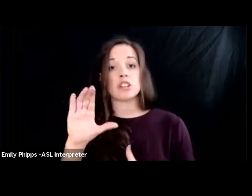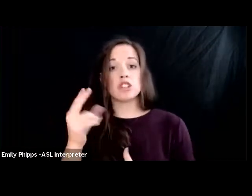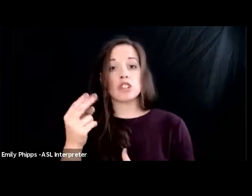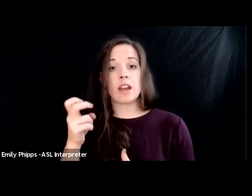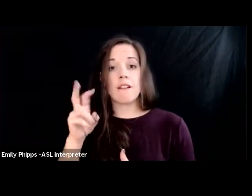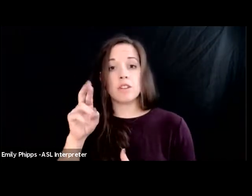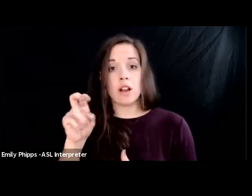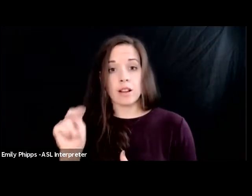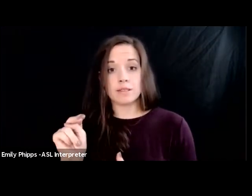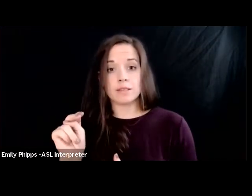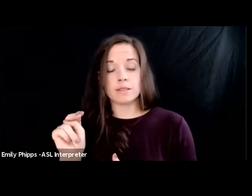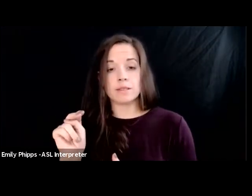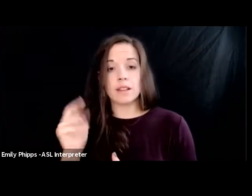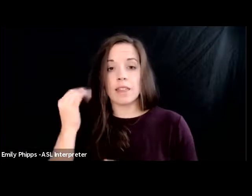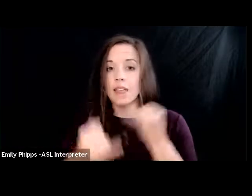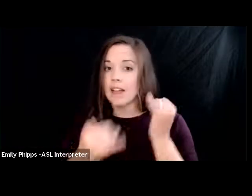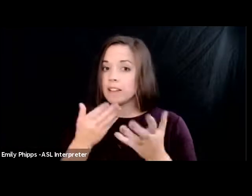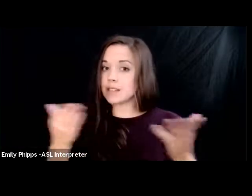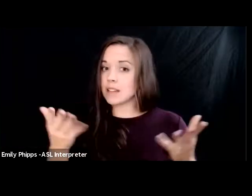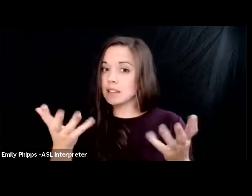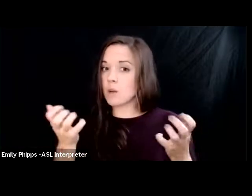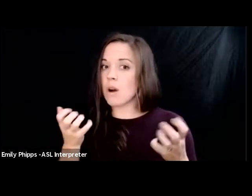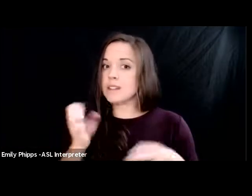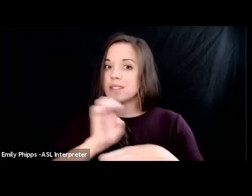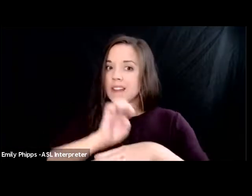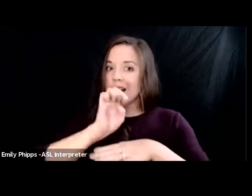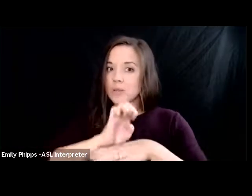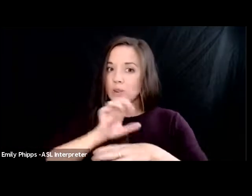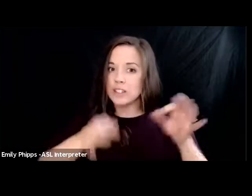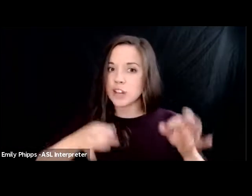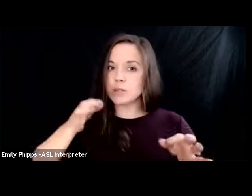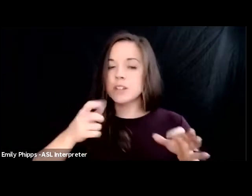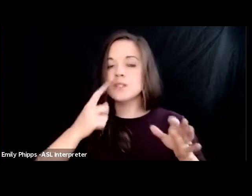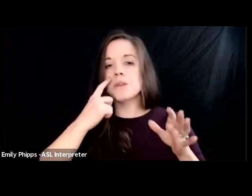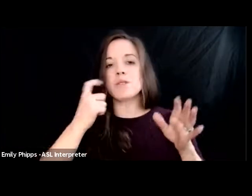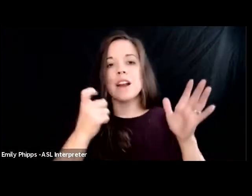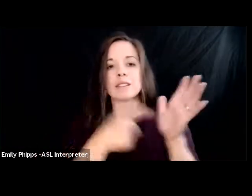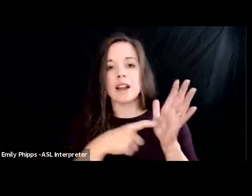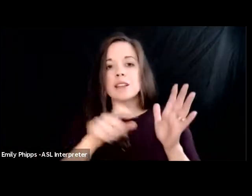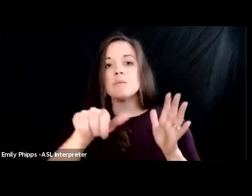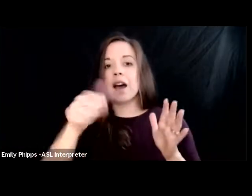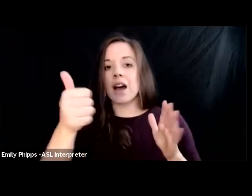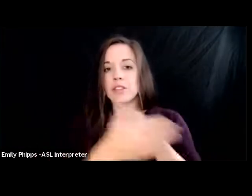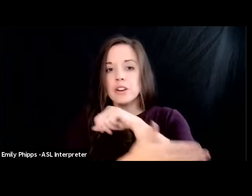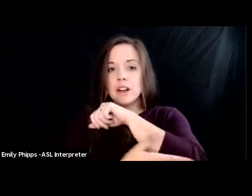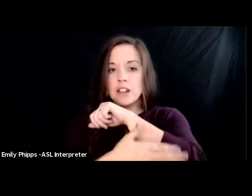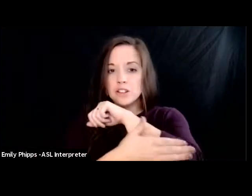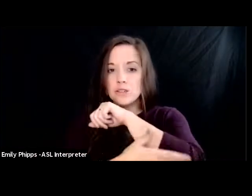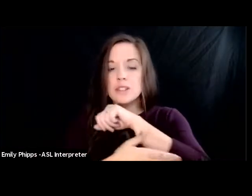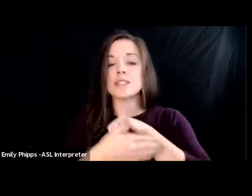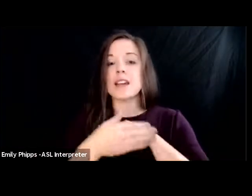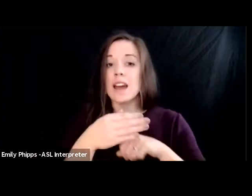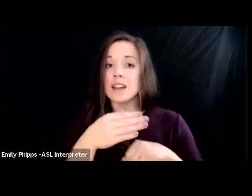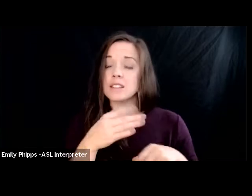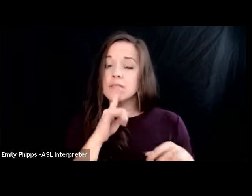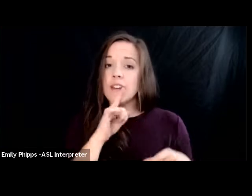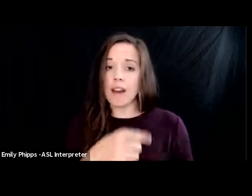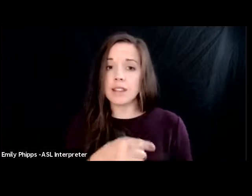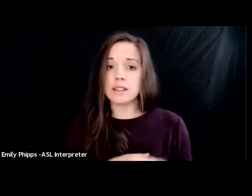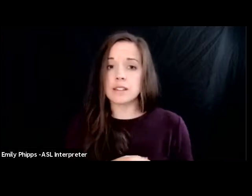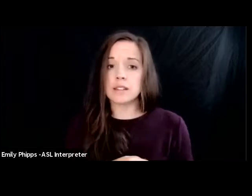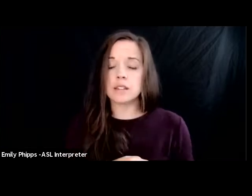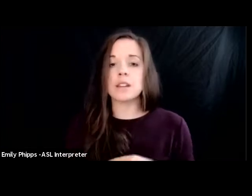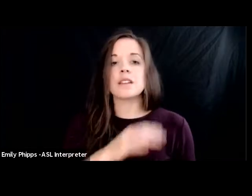the last thing they wanted is this ecuadorian judgment to be recognized by other countries as valid they went